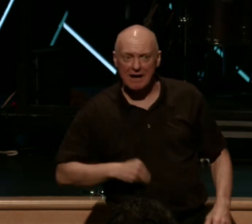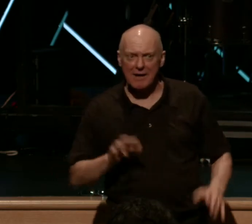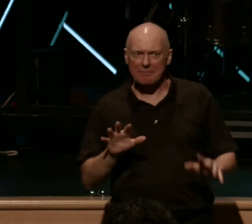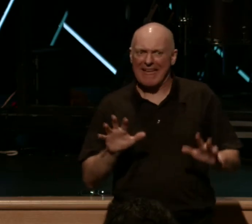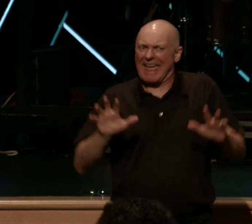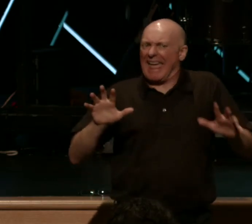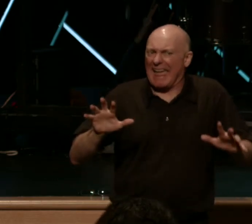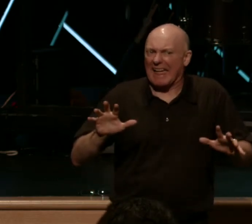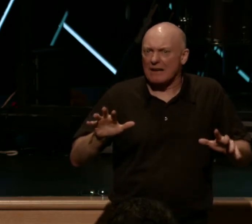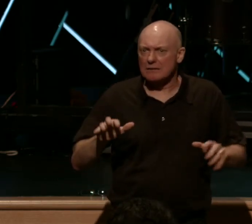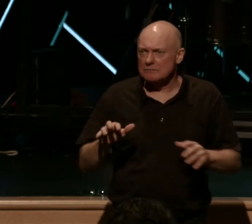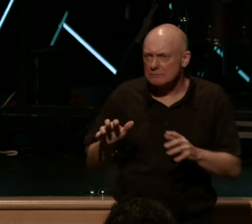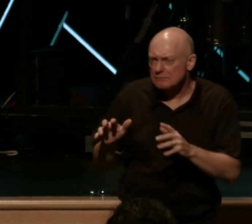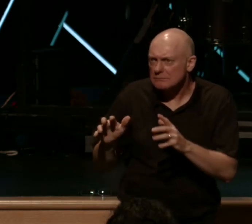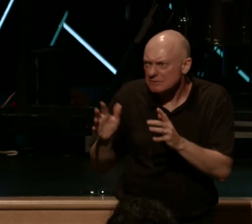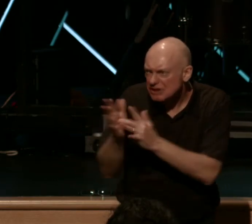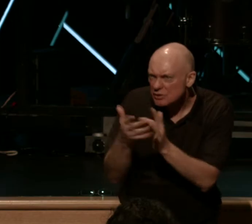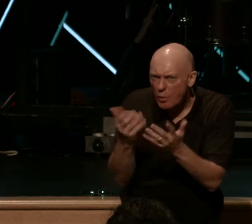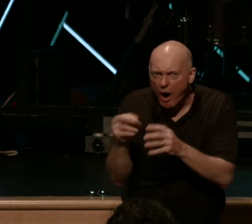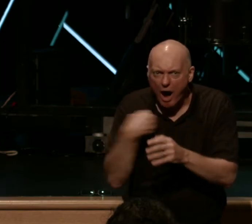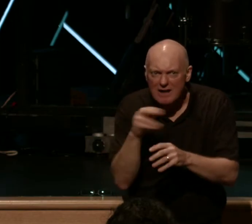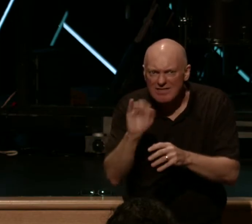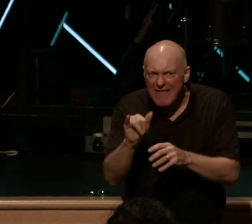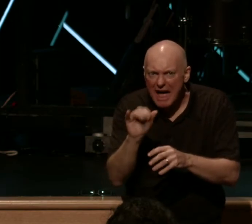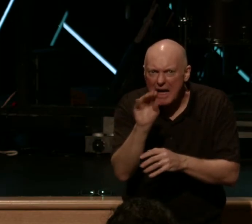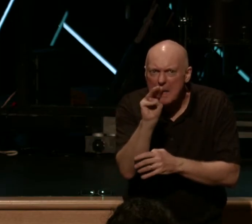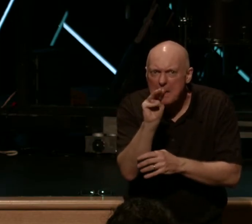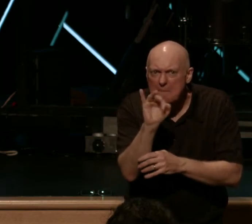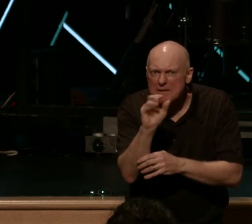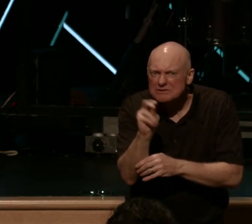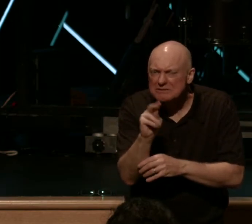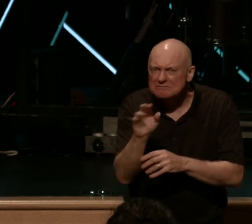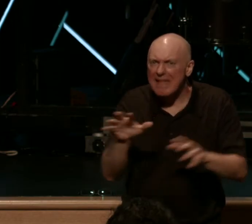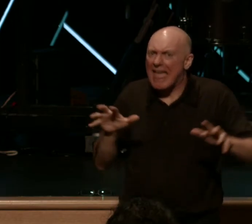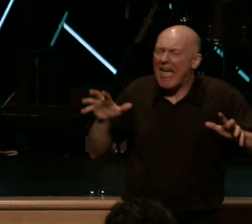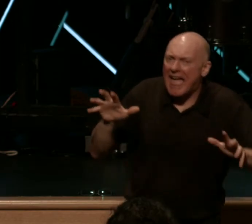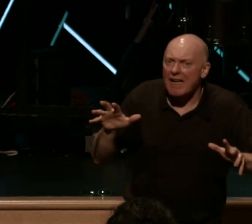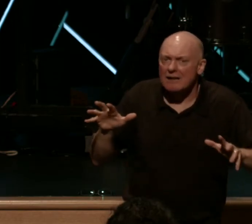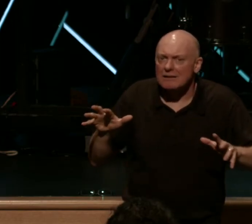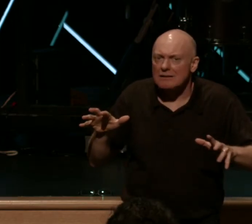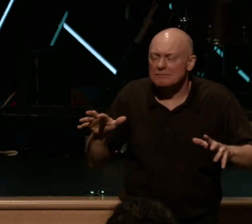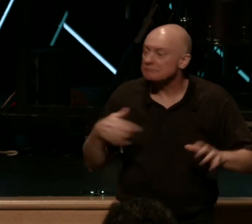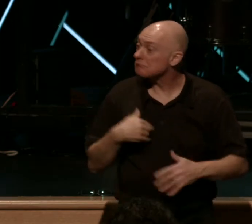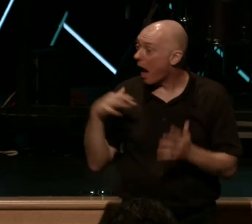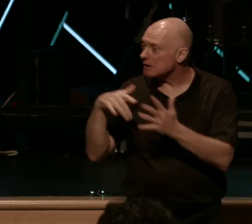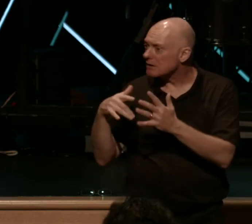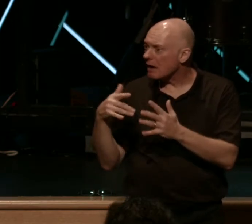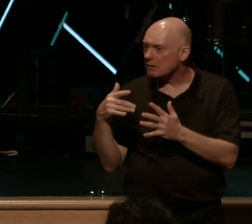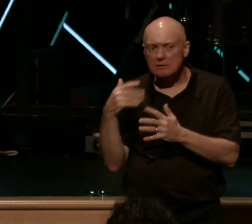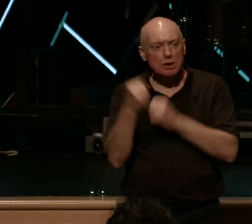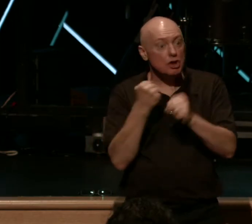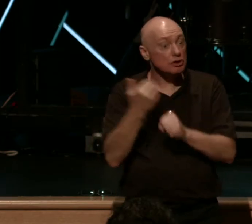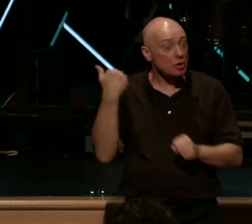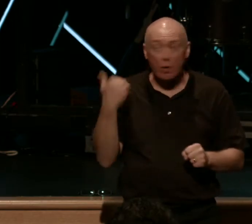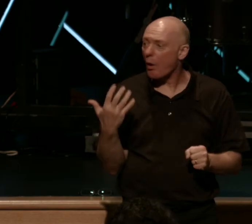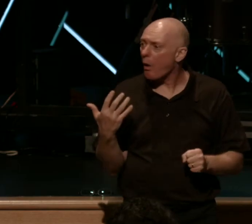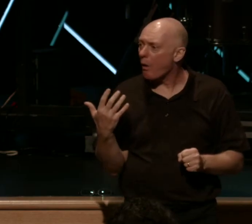this the mission Jesus wants us to do? And so all those things may be an option. Well, I did a study years ago, preached a series